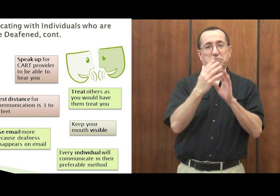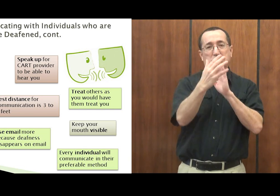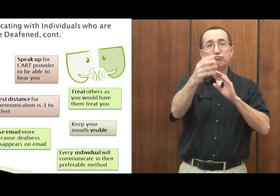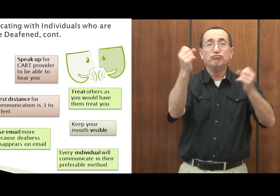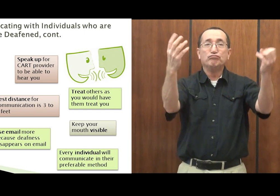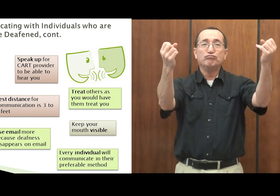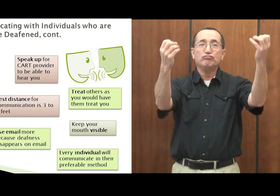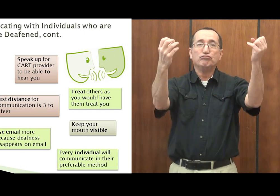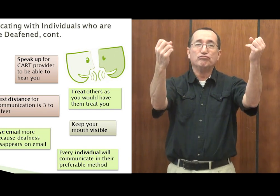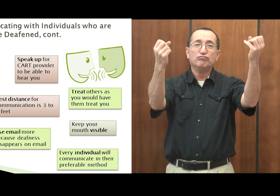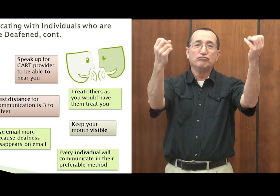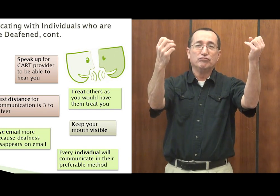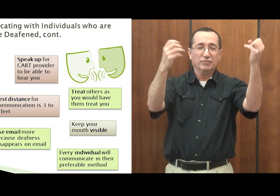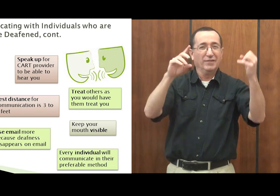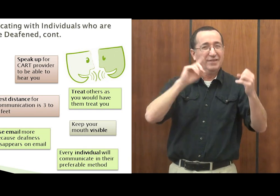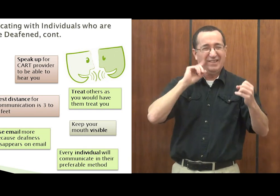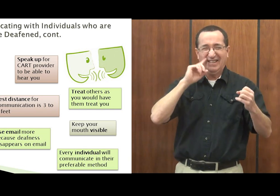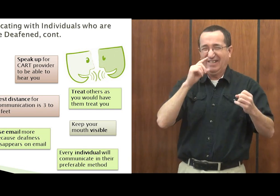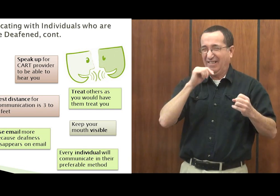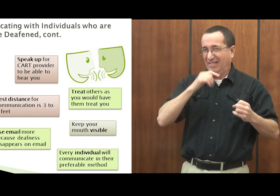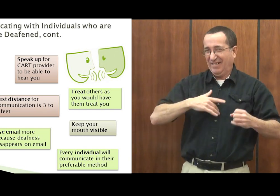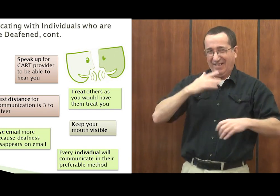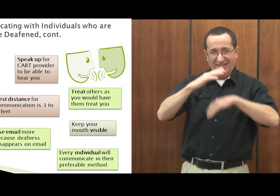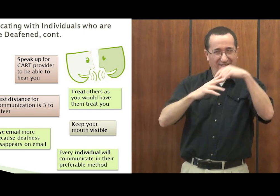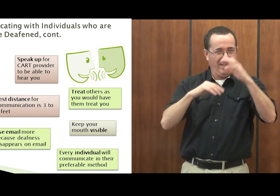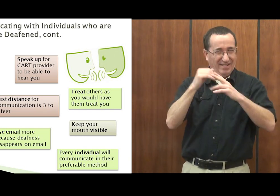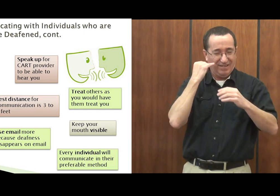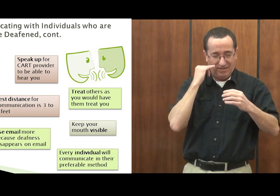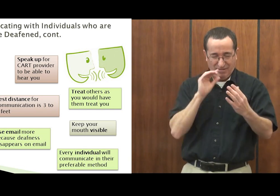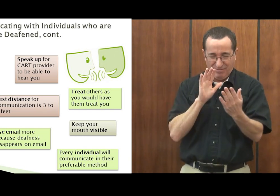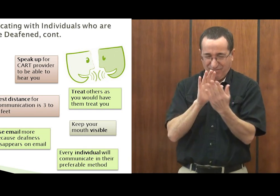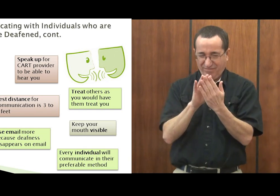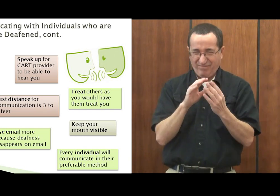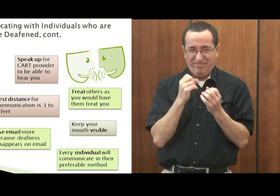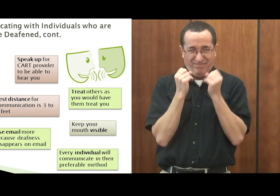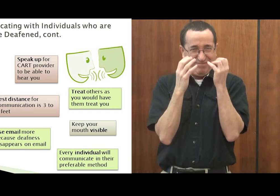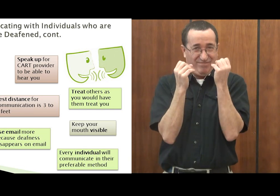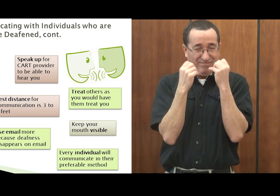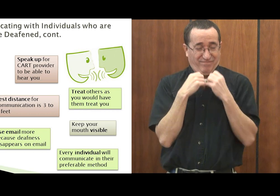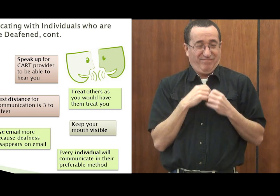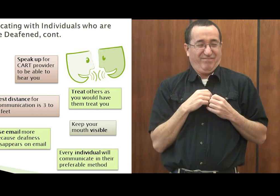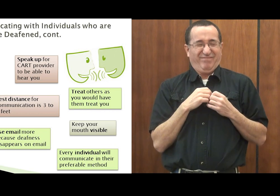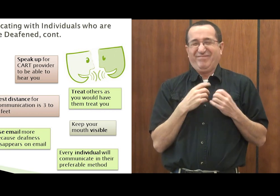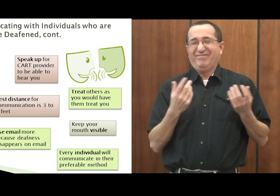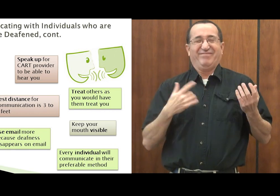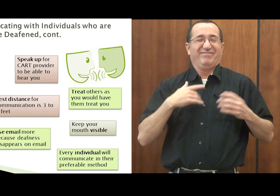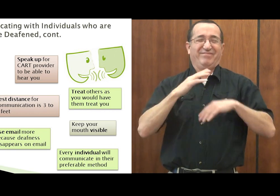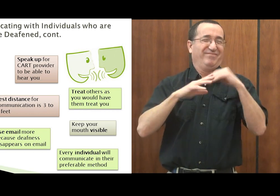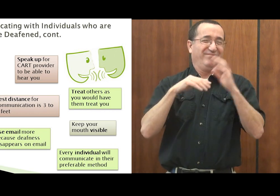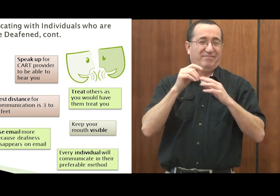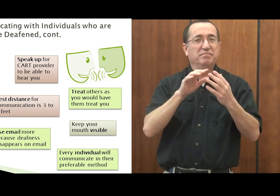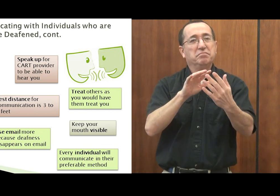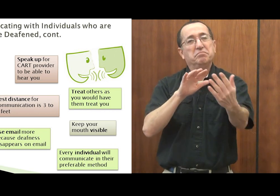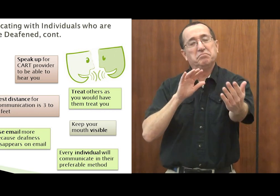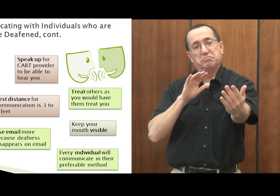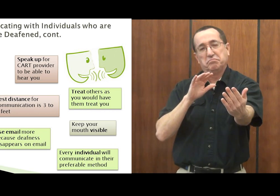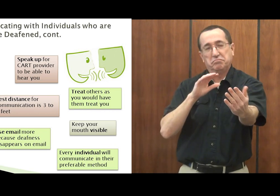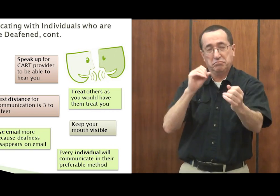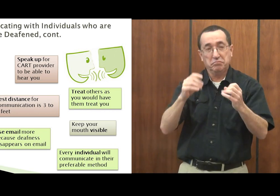face. It's a dangerous language if you're too close. It's American culture always has a comfortable bubble